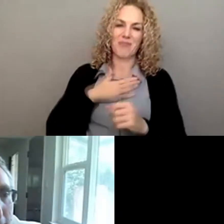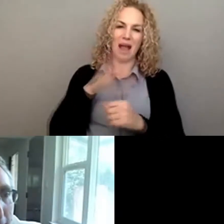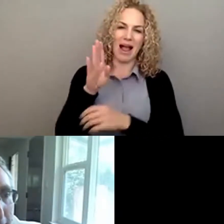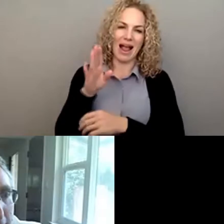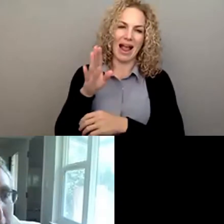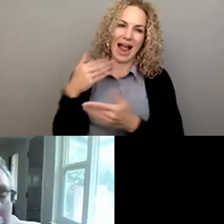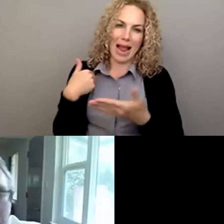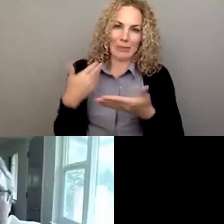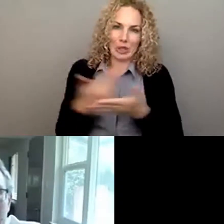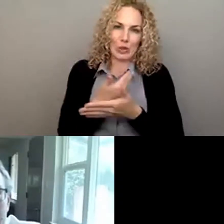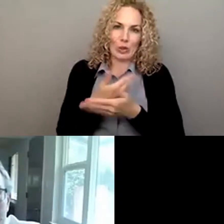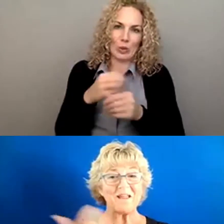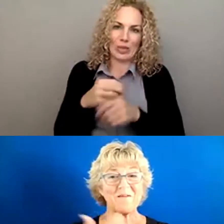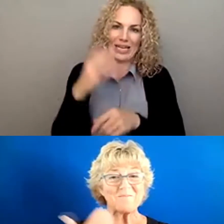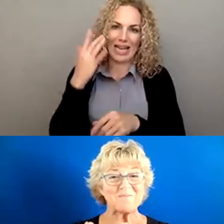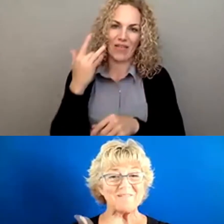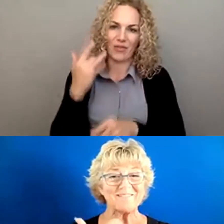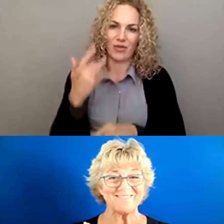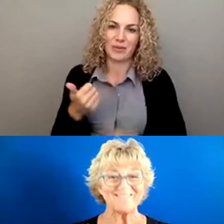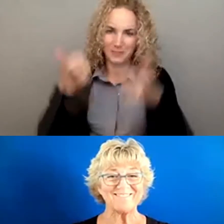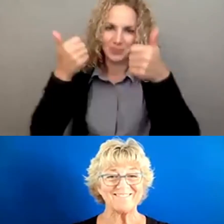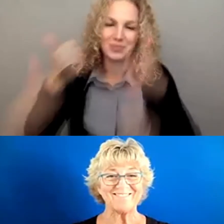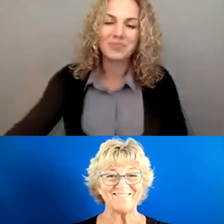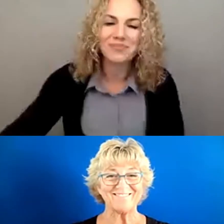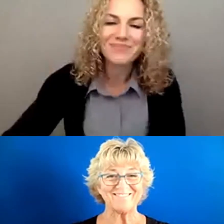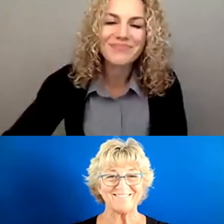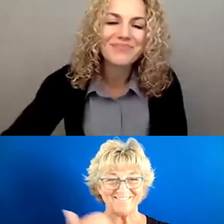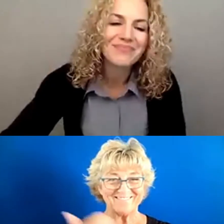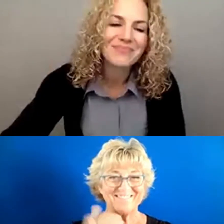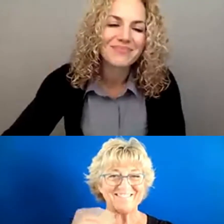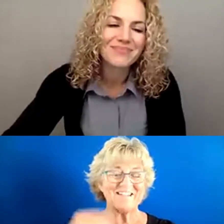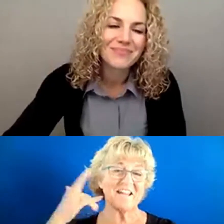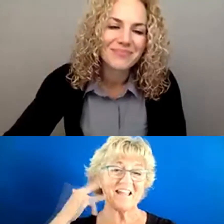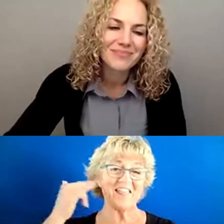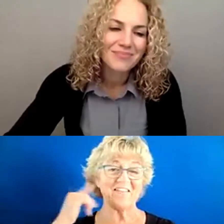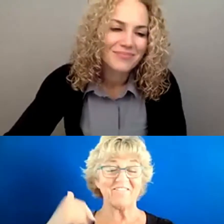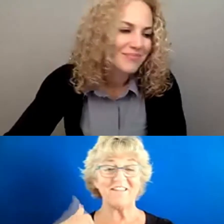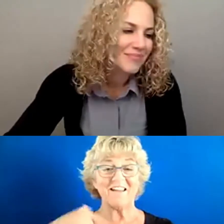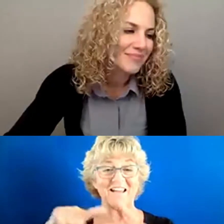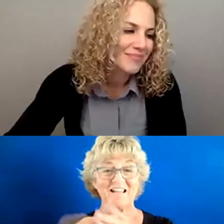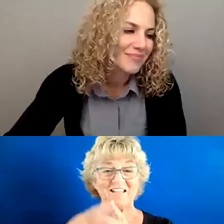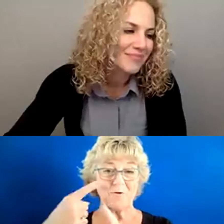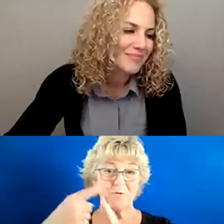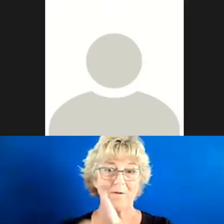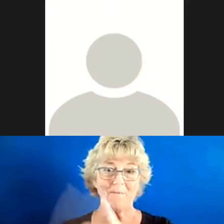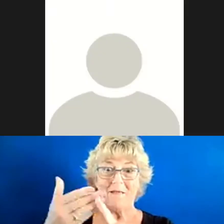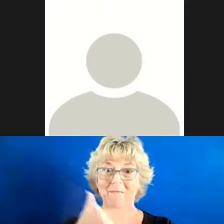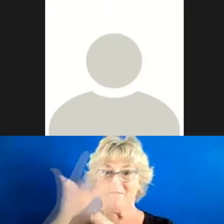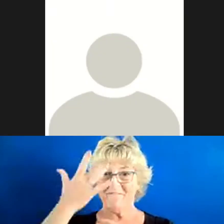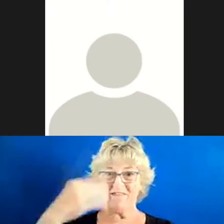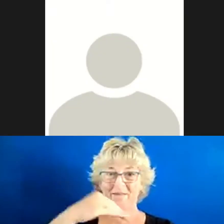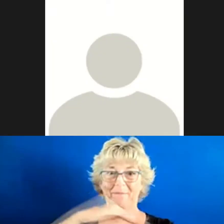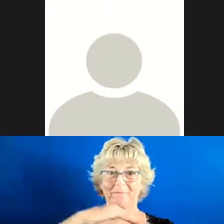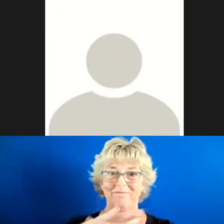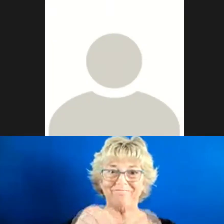California after 30 years on the East Coast, and I started a month before the pandemic, so it's been an interesting first